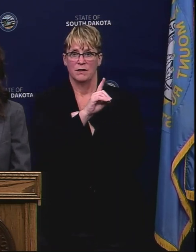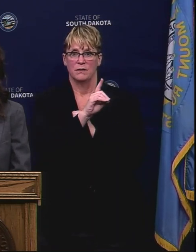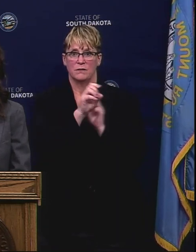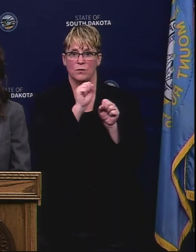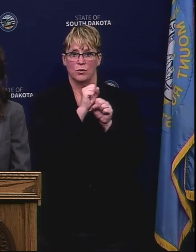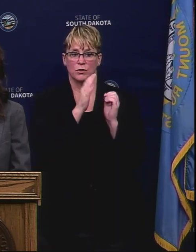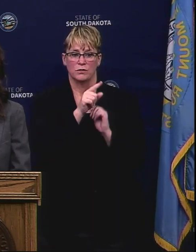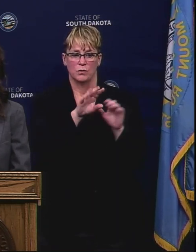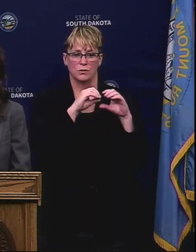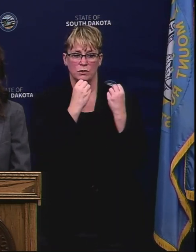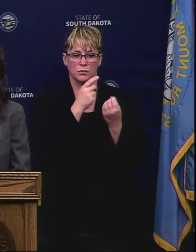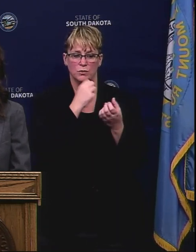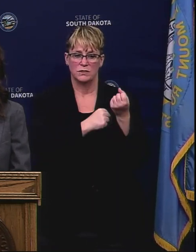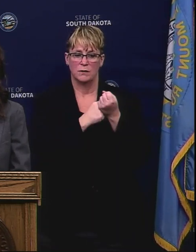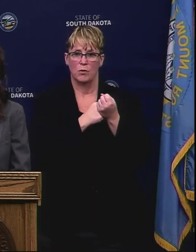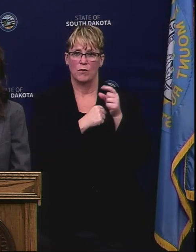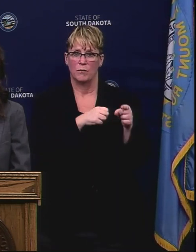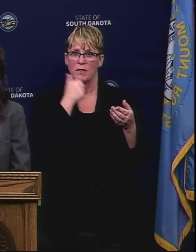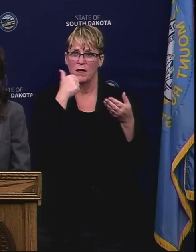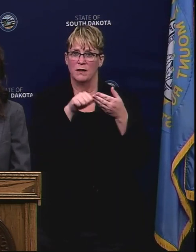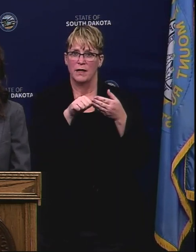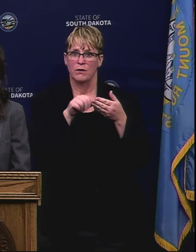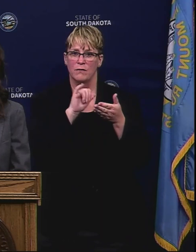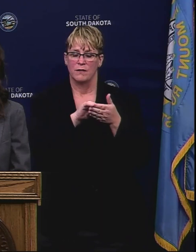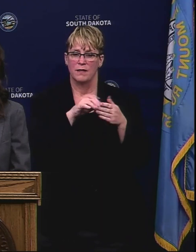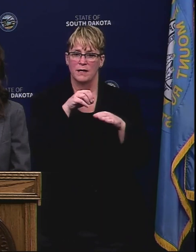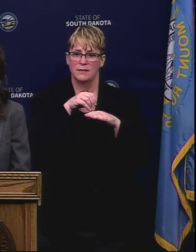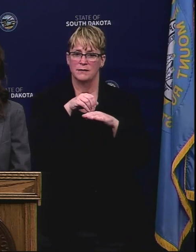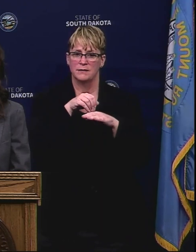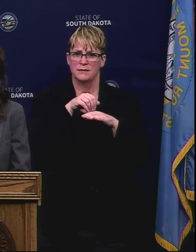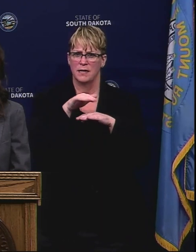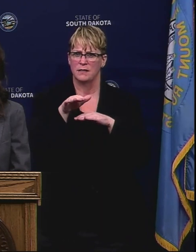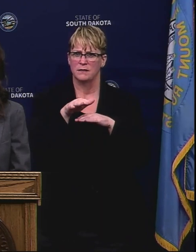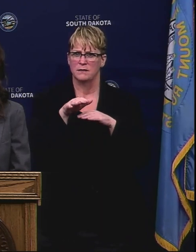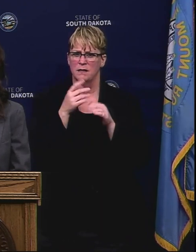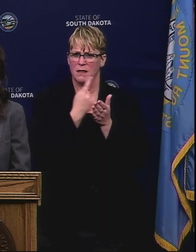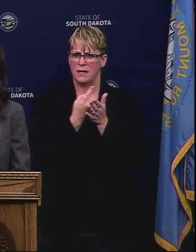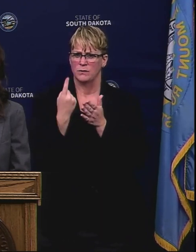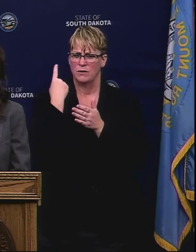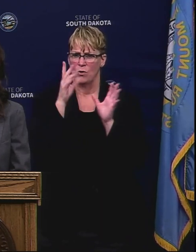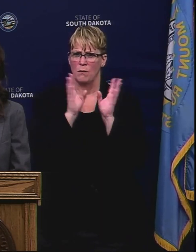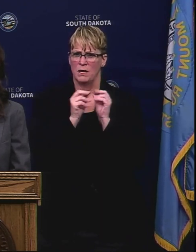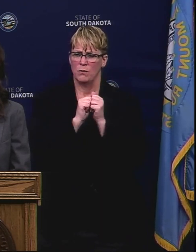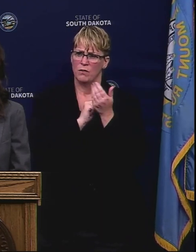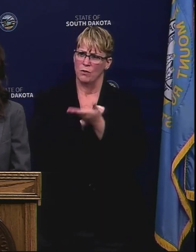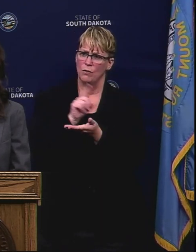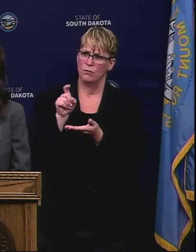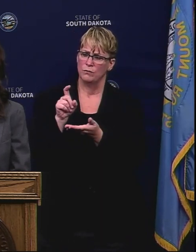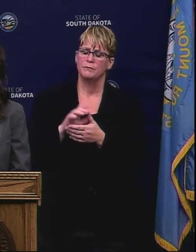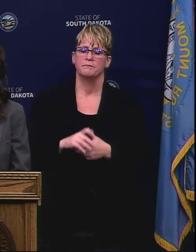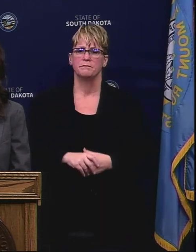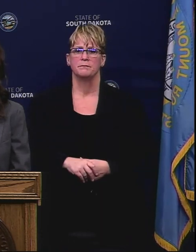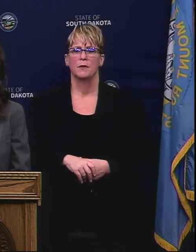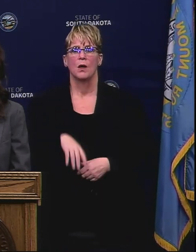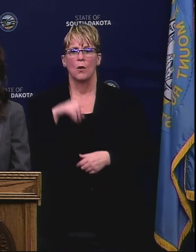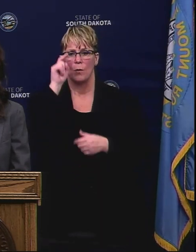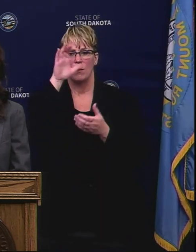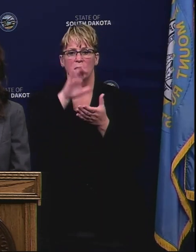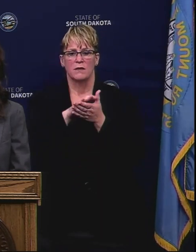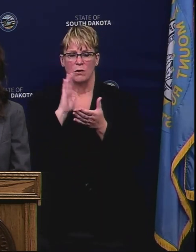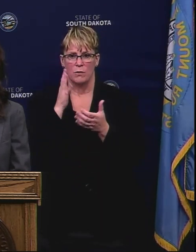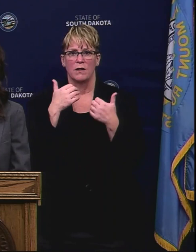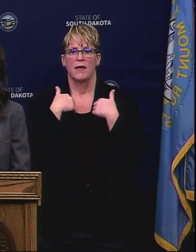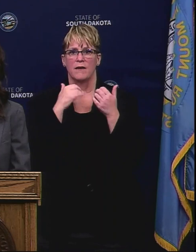organizations supporting them? The letter that they sent I believe last week requesting a meeting with you? Yes, we believe that we will be